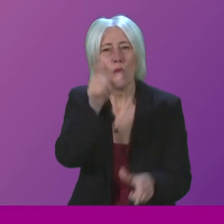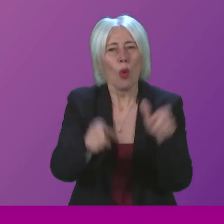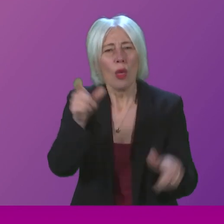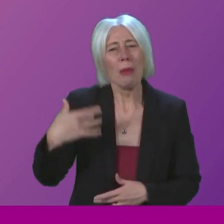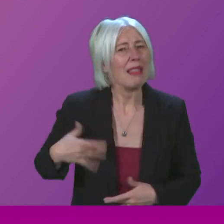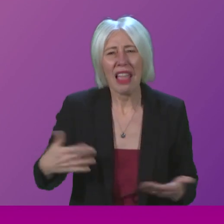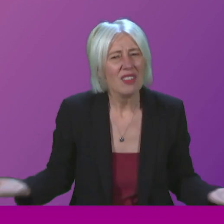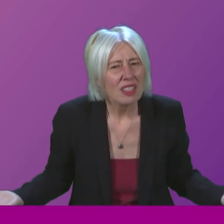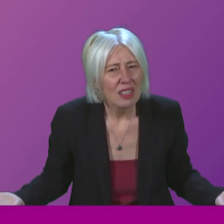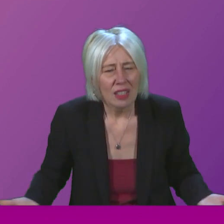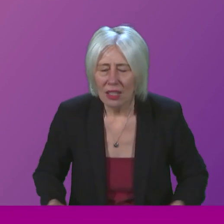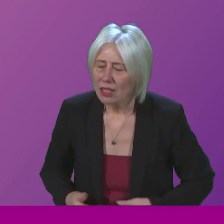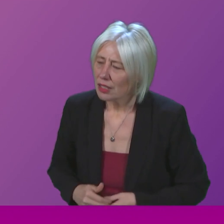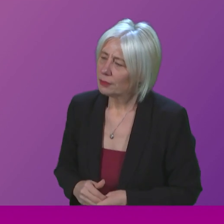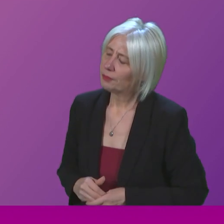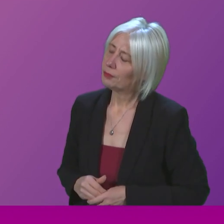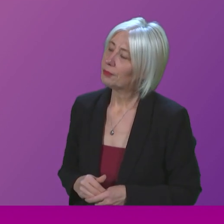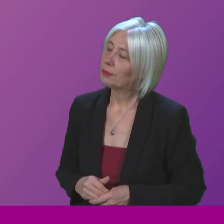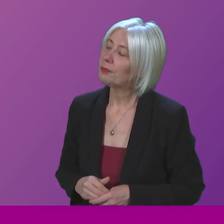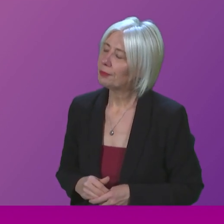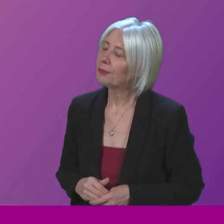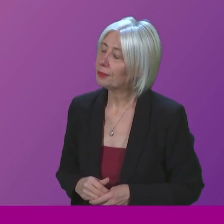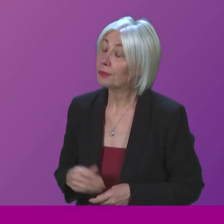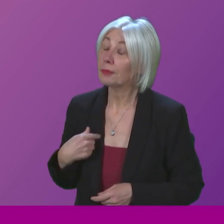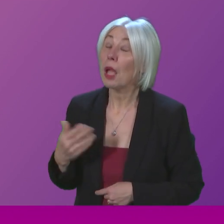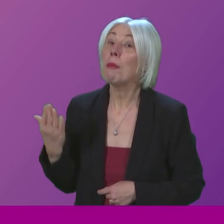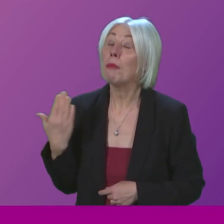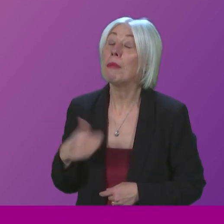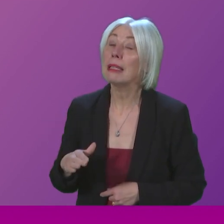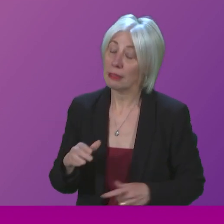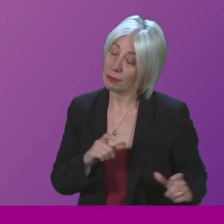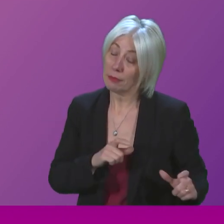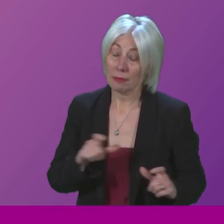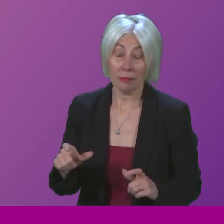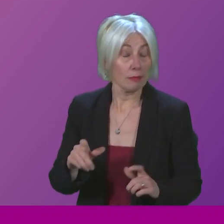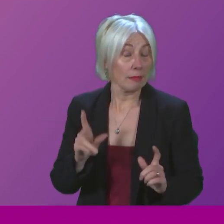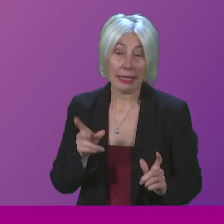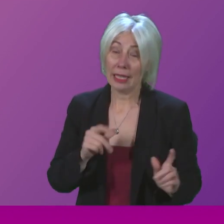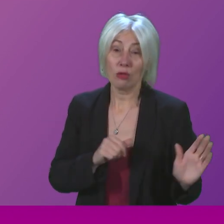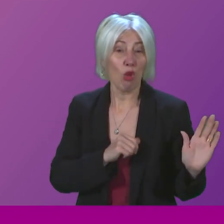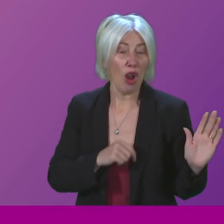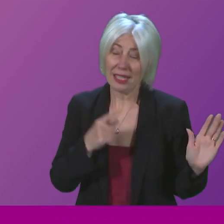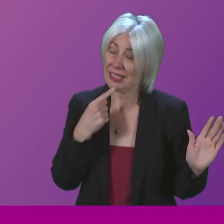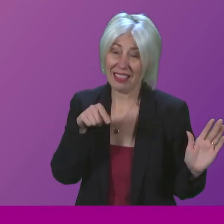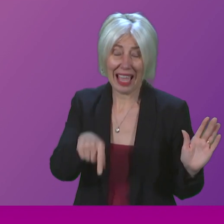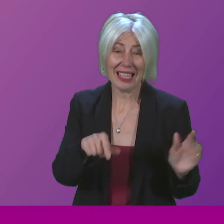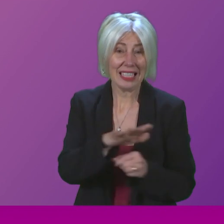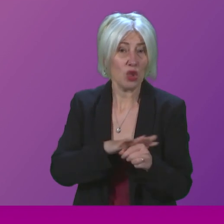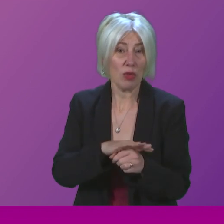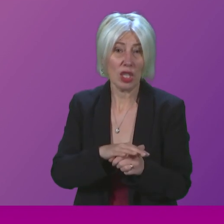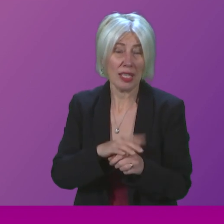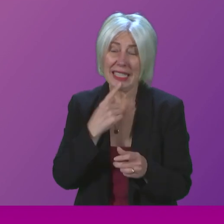First Minister, I have been and will continue to be entirely candid that instances like that are not